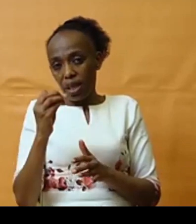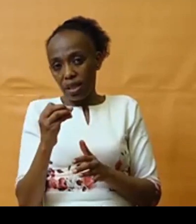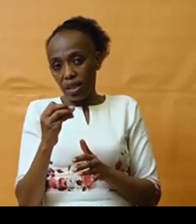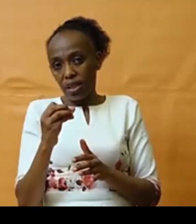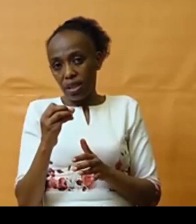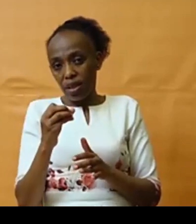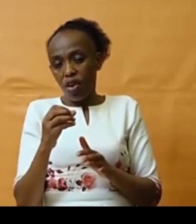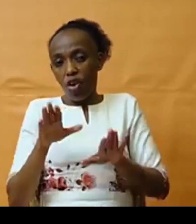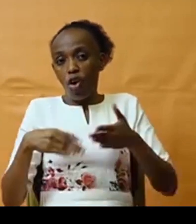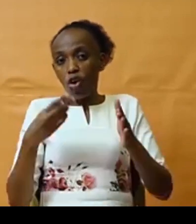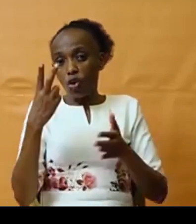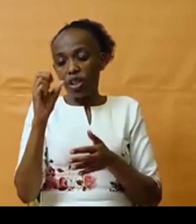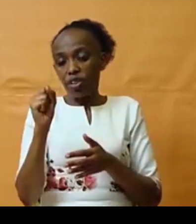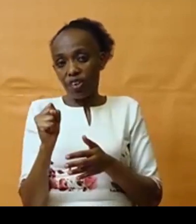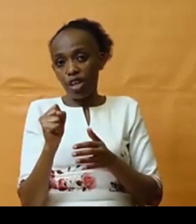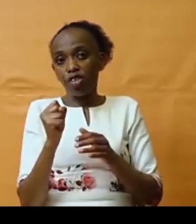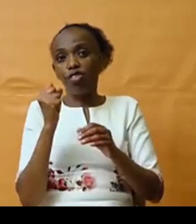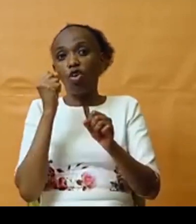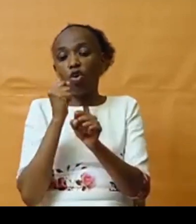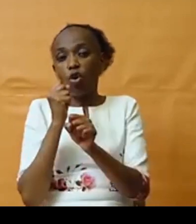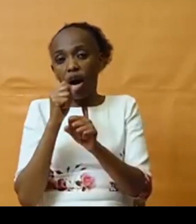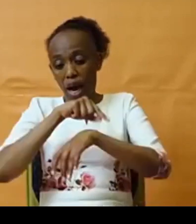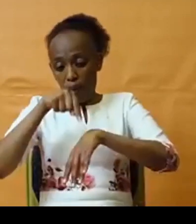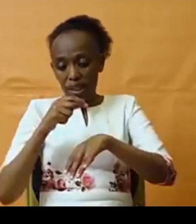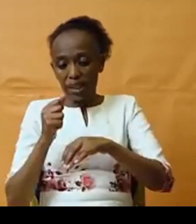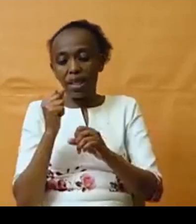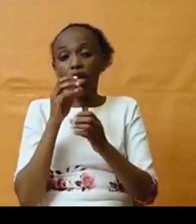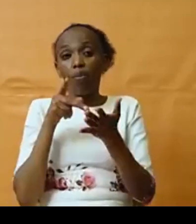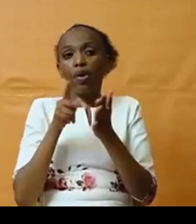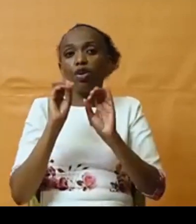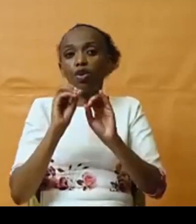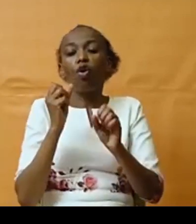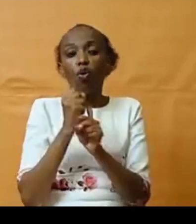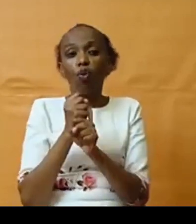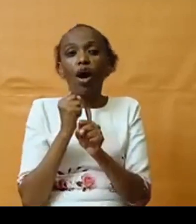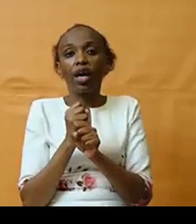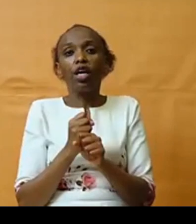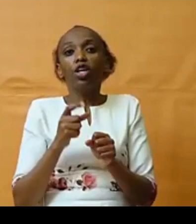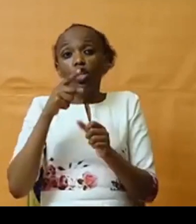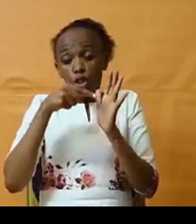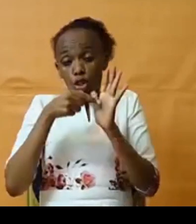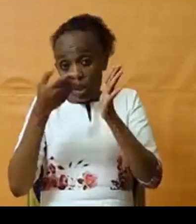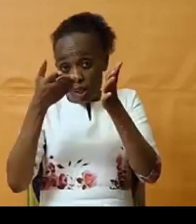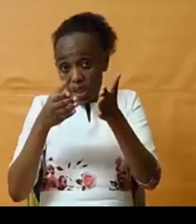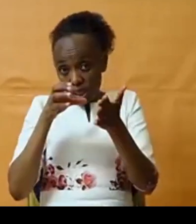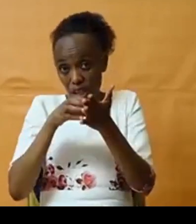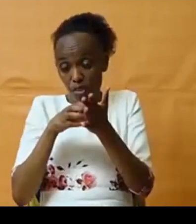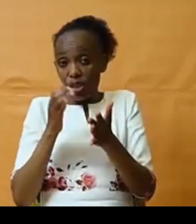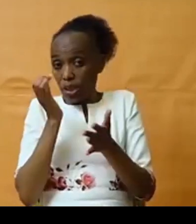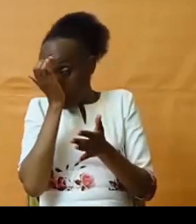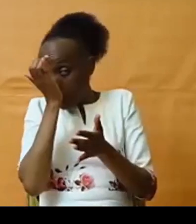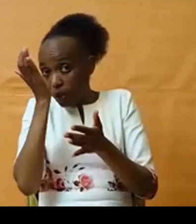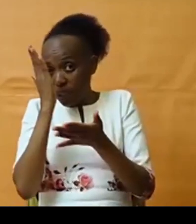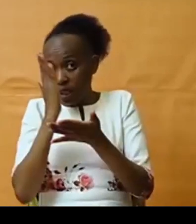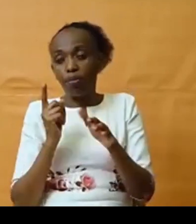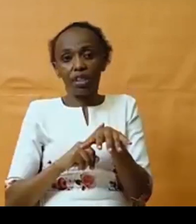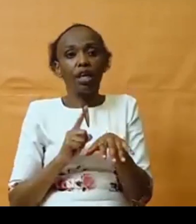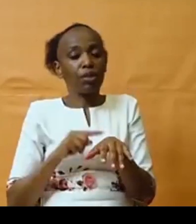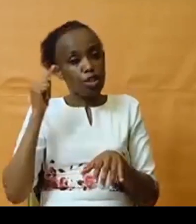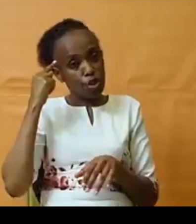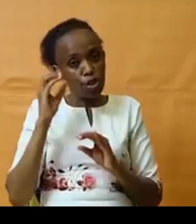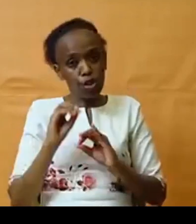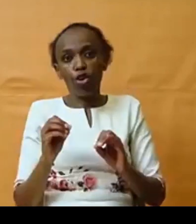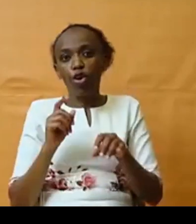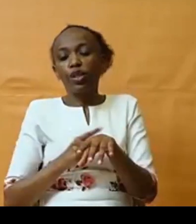week on unpaid work, proving that this issue is really overlooked, and sometimes it's not even considered when we